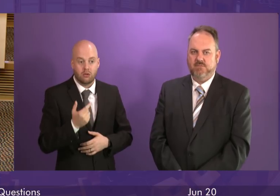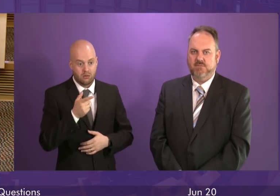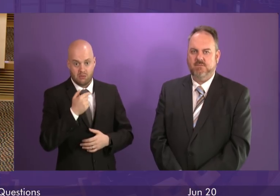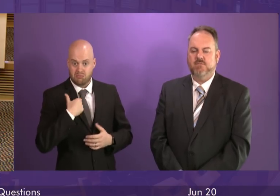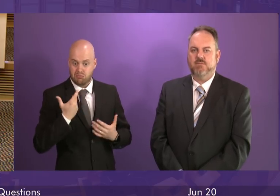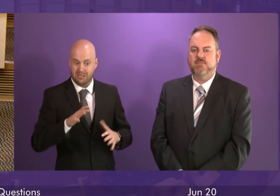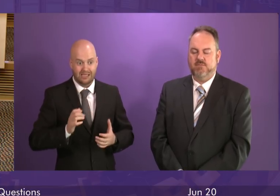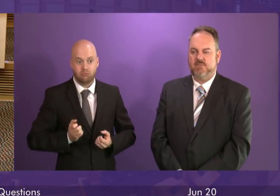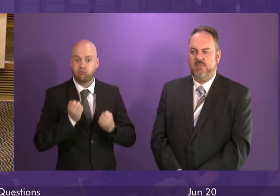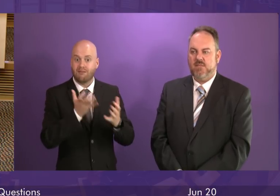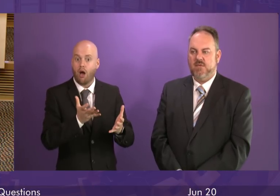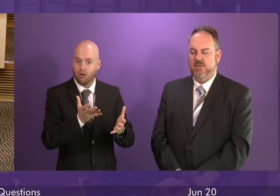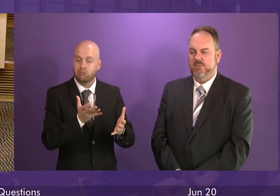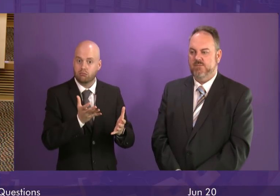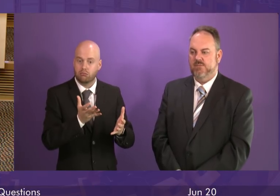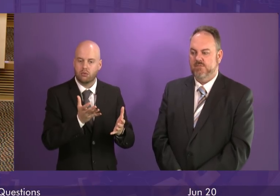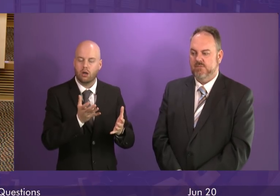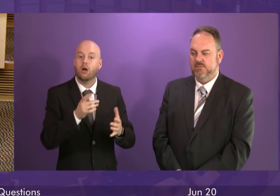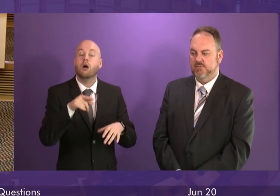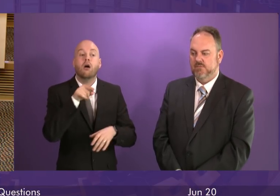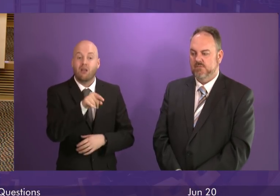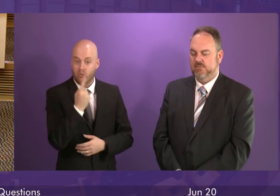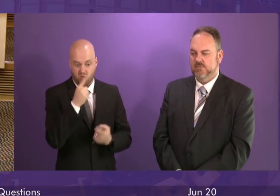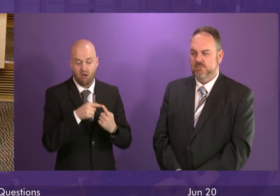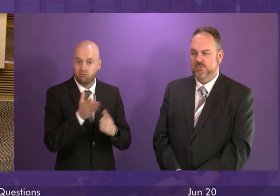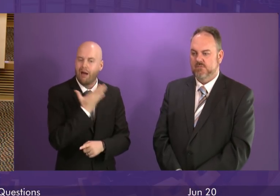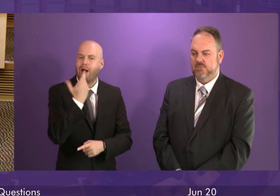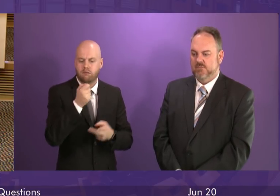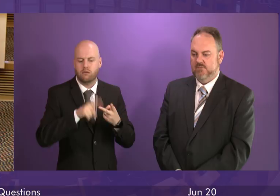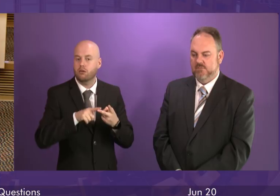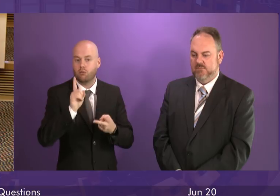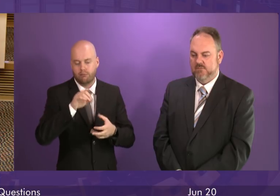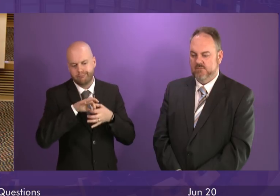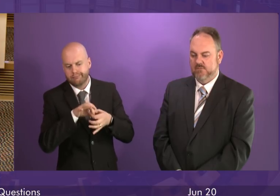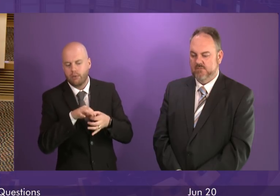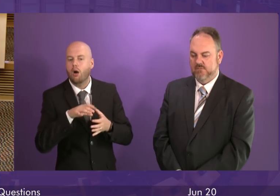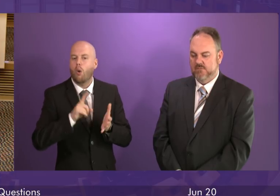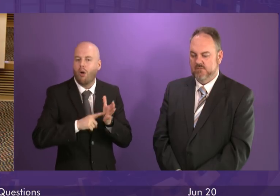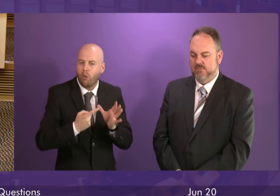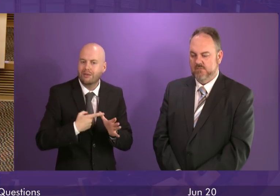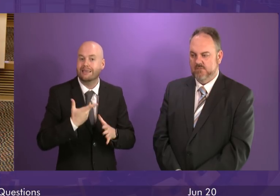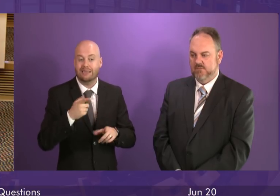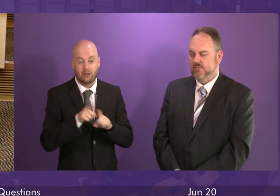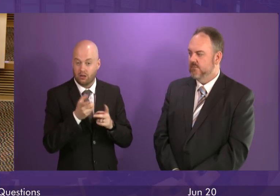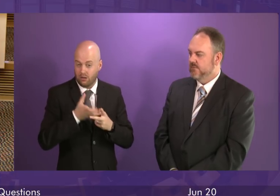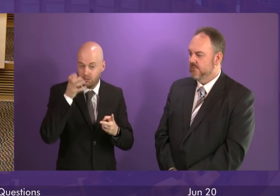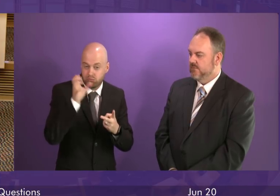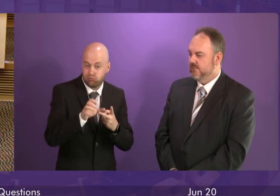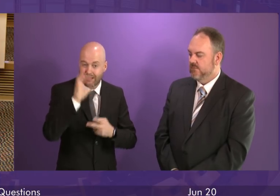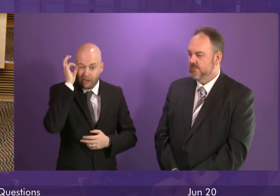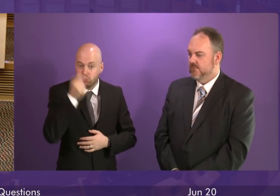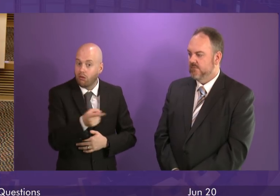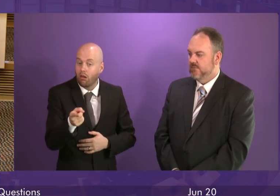there. Of course, as well as doing that, we are currently working with local authorities and investing significant sums of money in local authorities